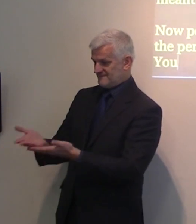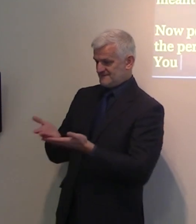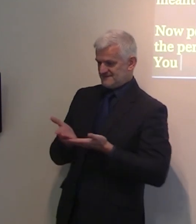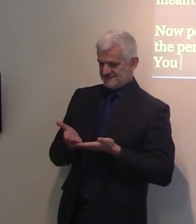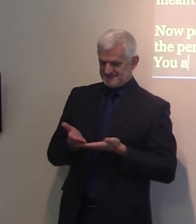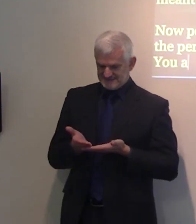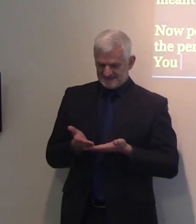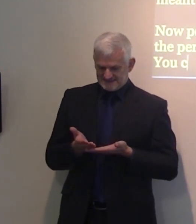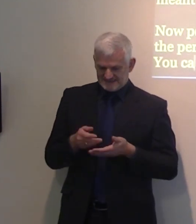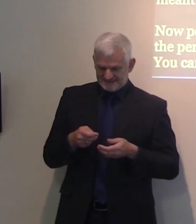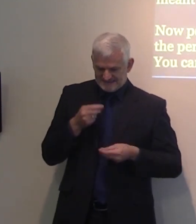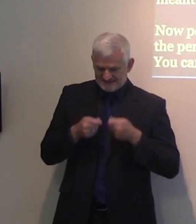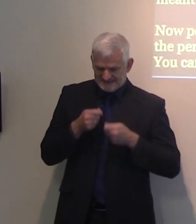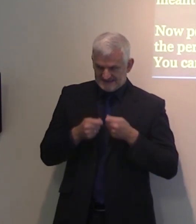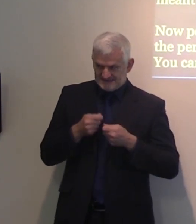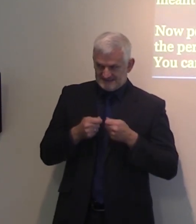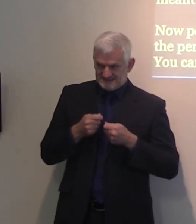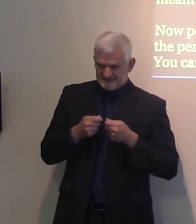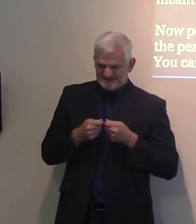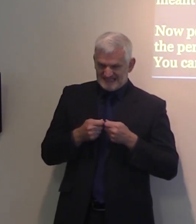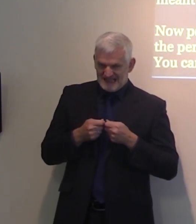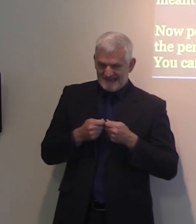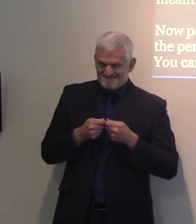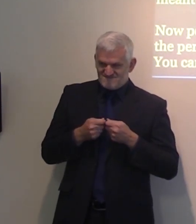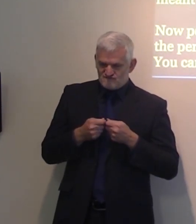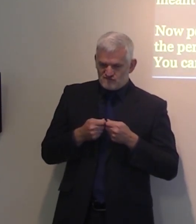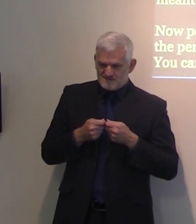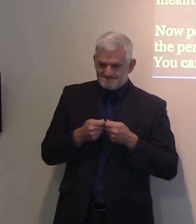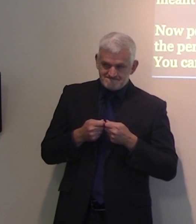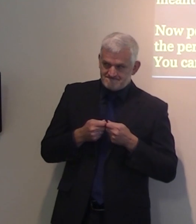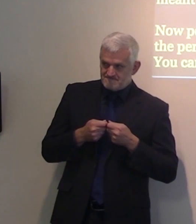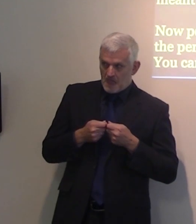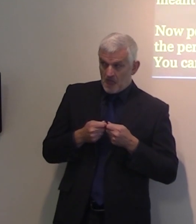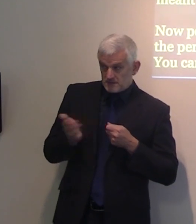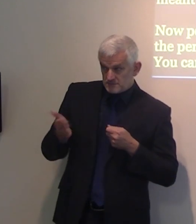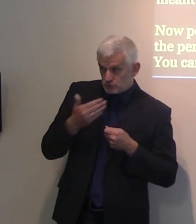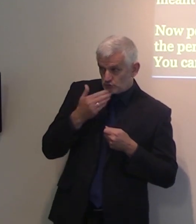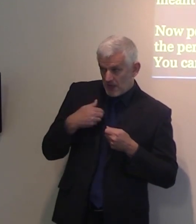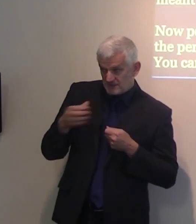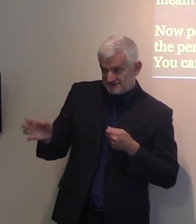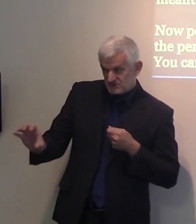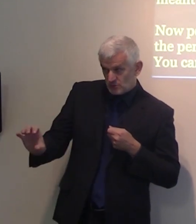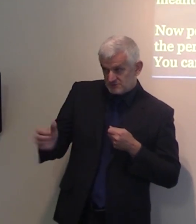we tasted it. There is the indirect communication we are making which is exasperating many people.